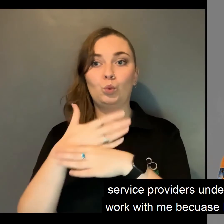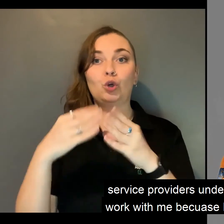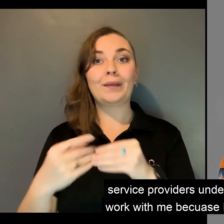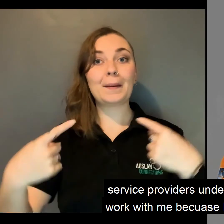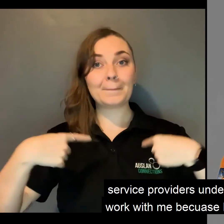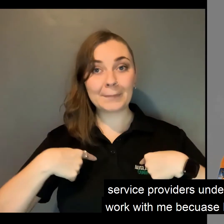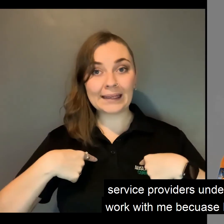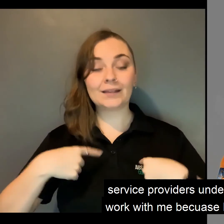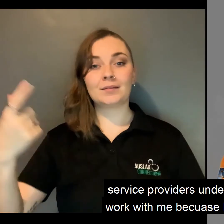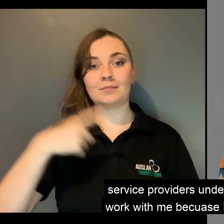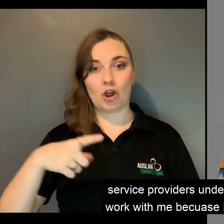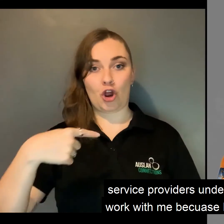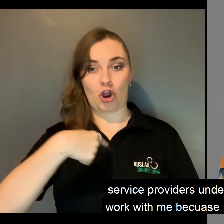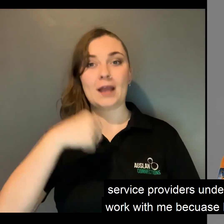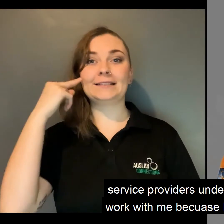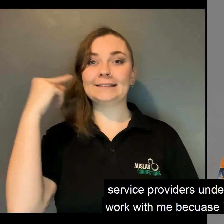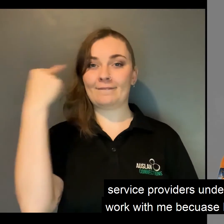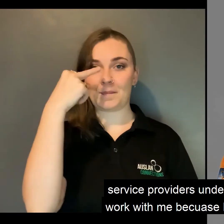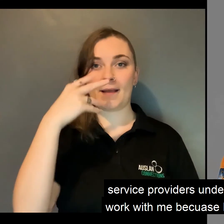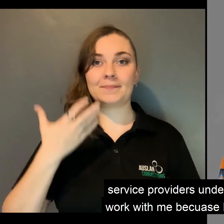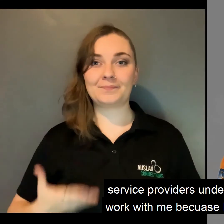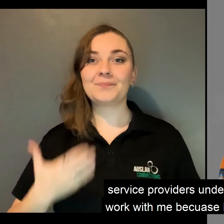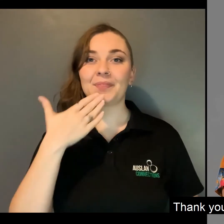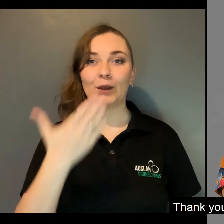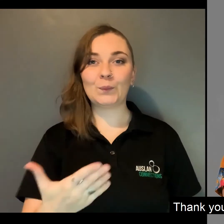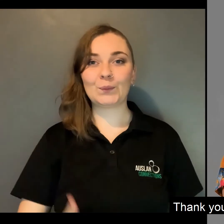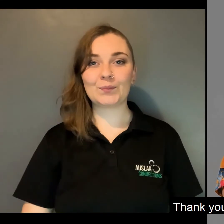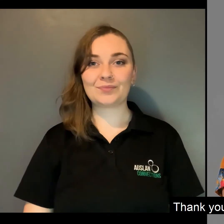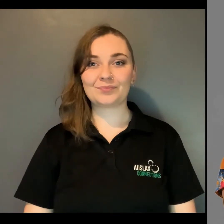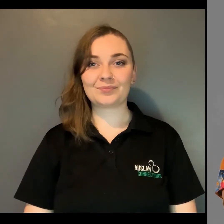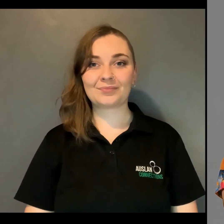to work with me because I am deafblind. Thank you.